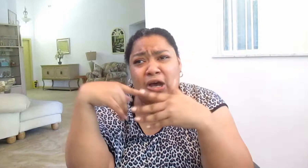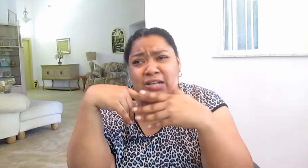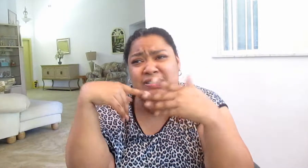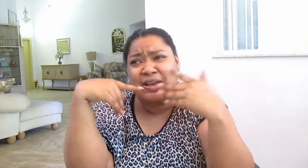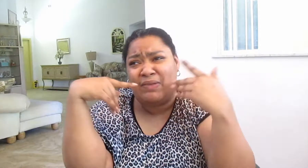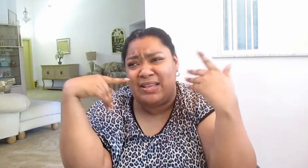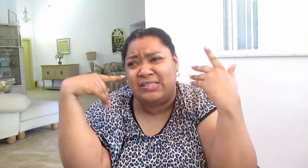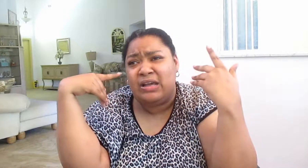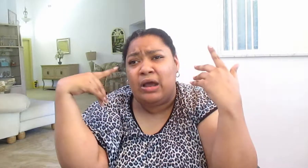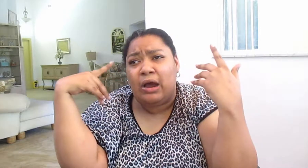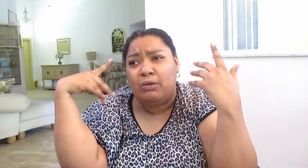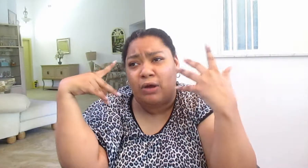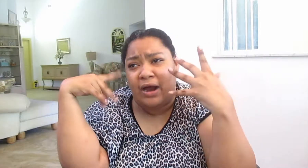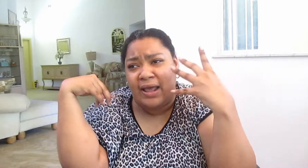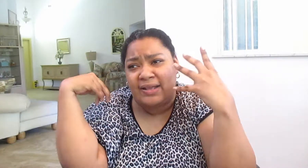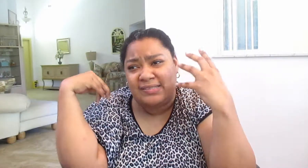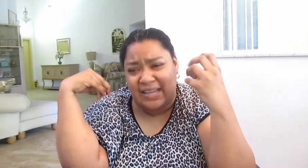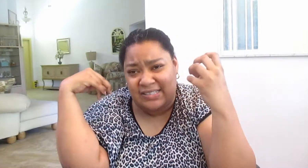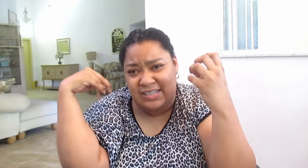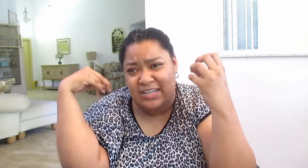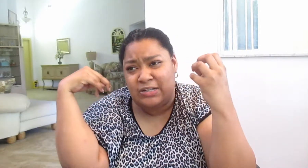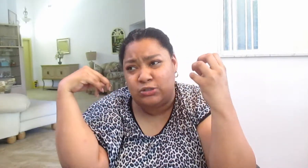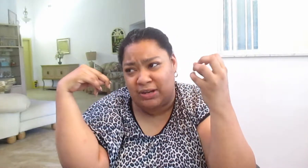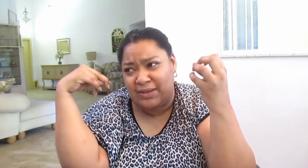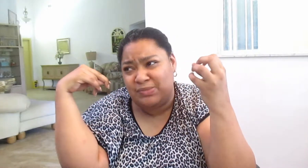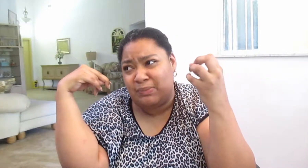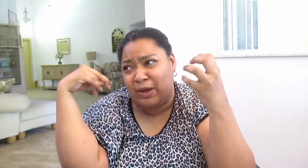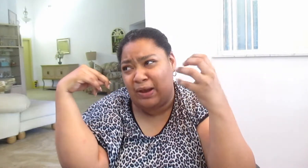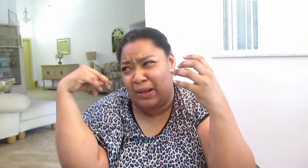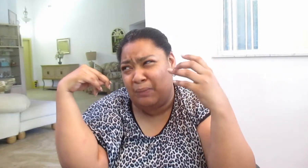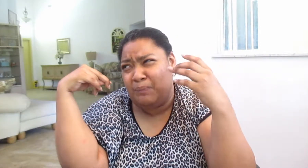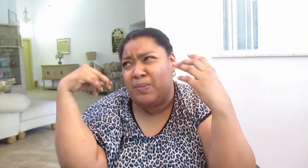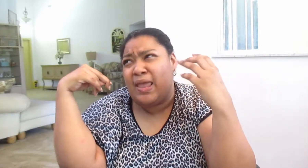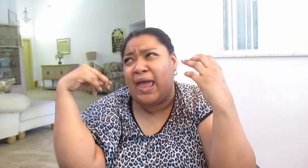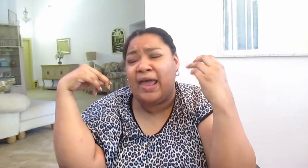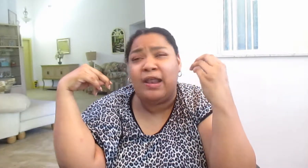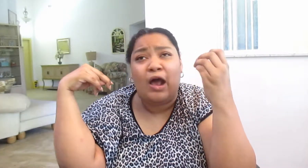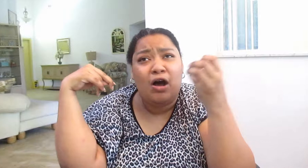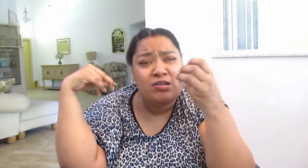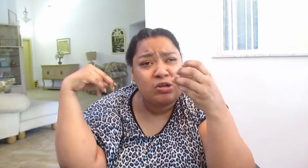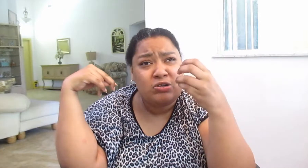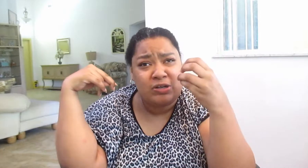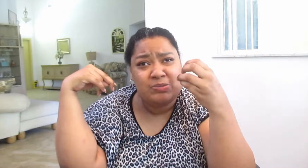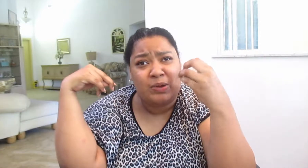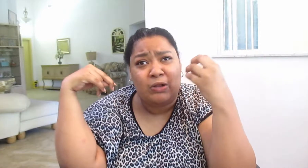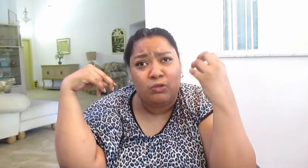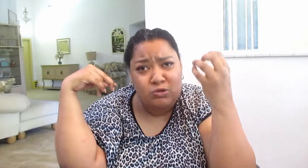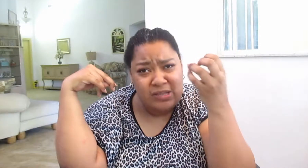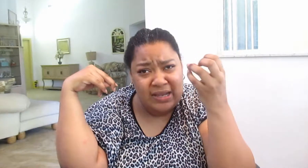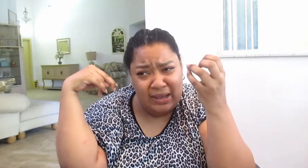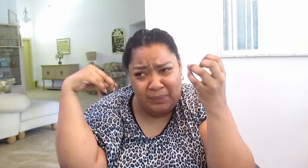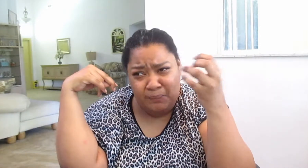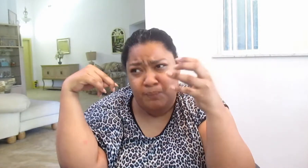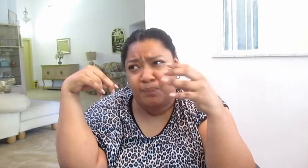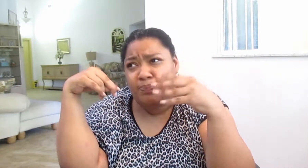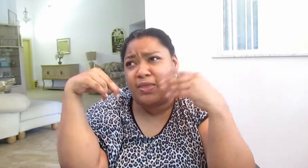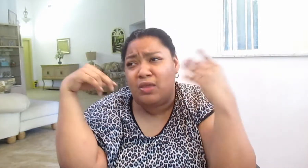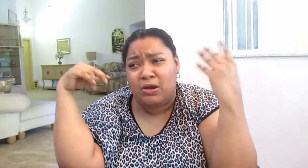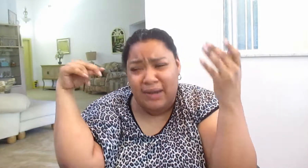gone, she's having these erotic, sexy dreams about him. And also the dreams about losing him. There are